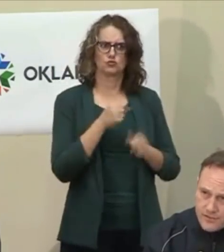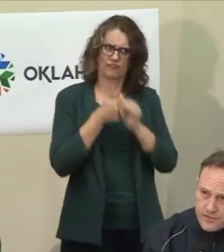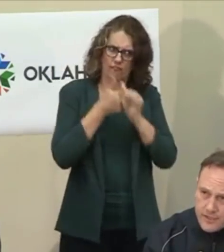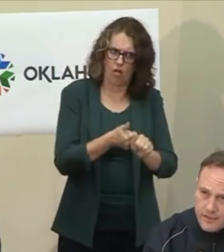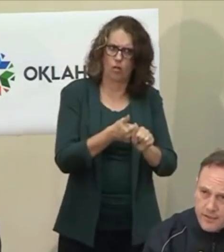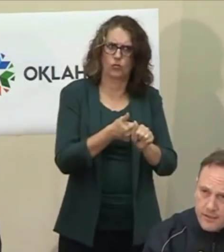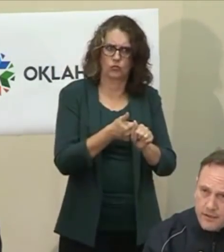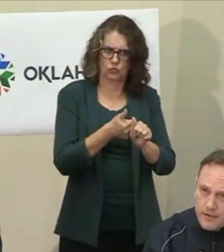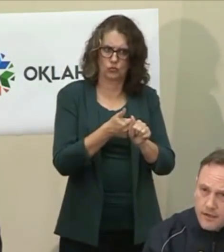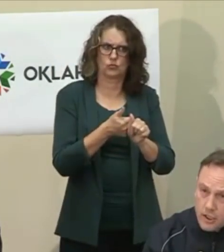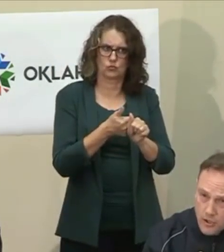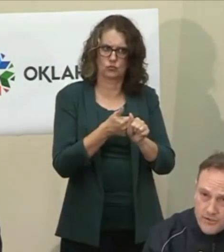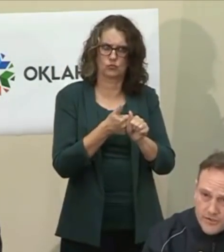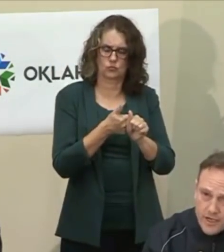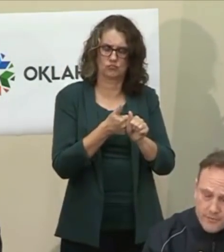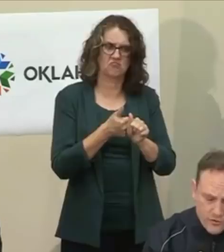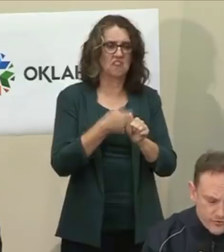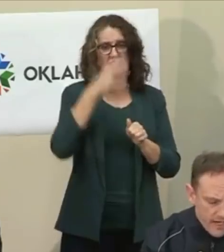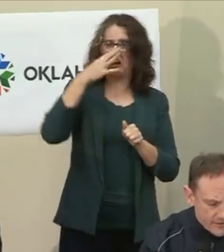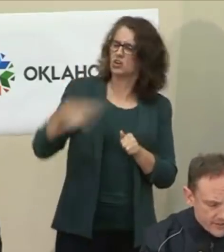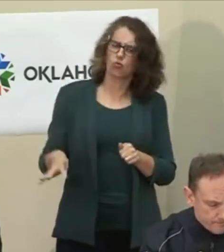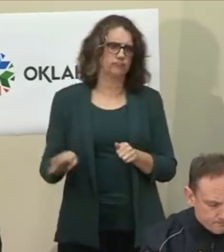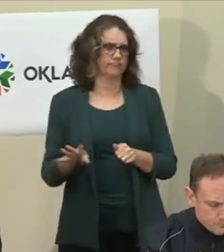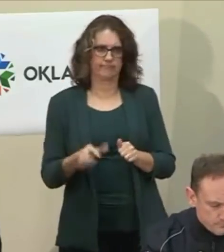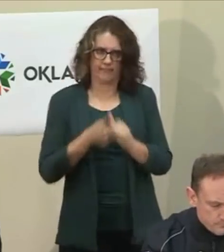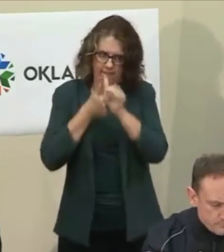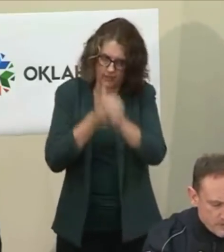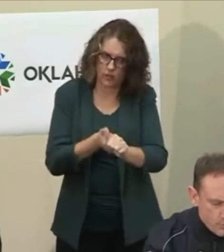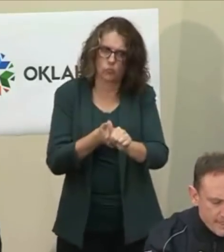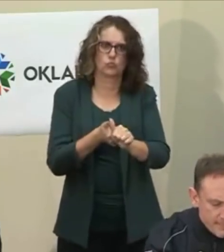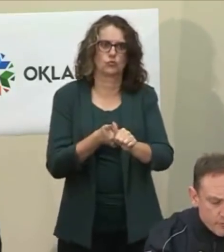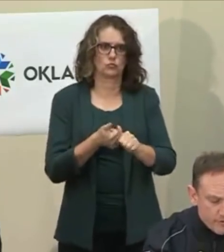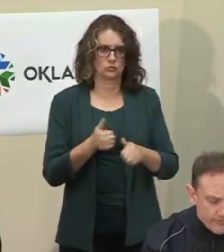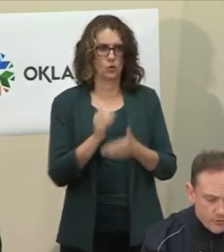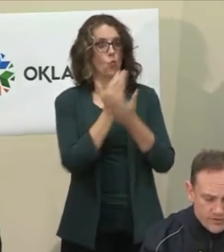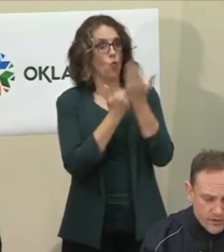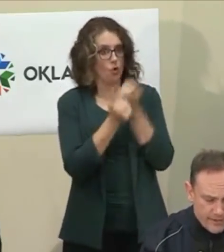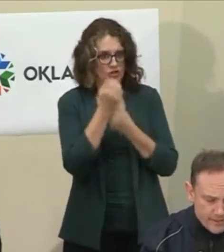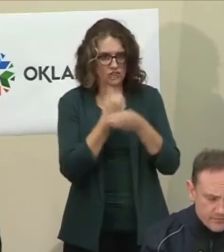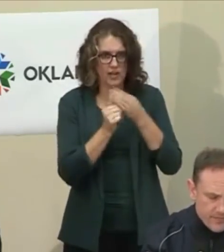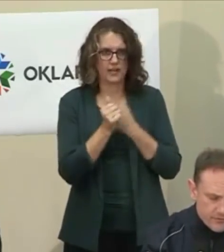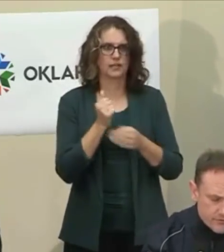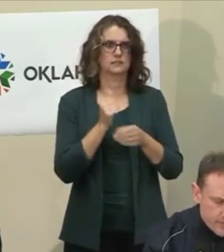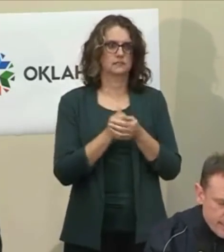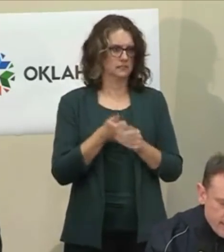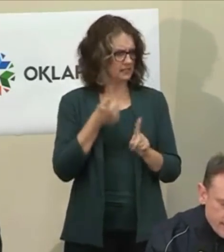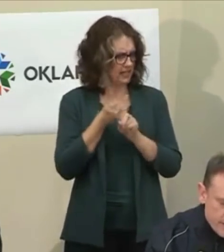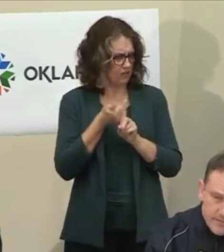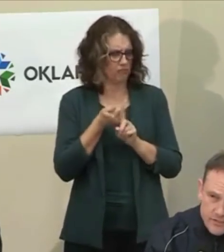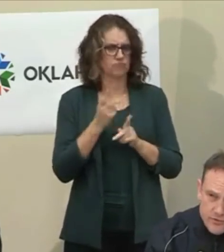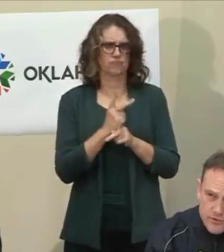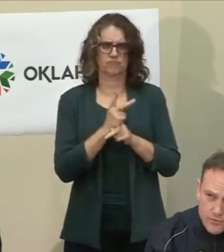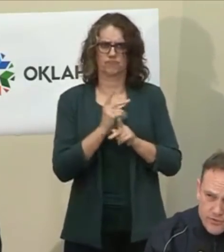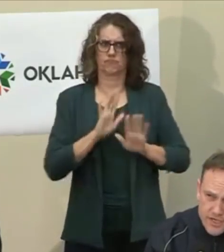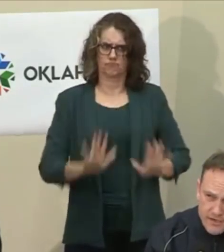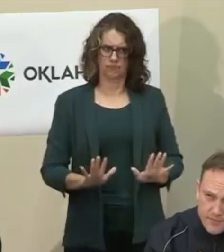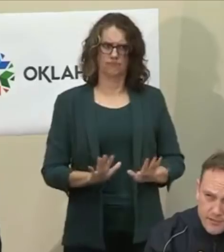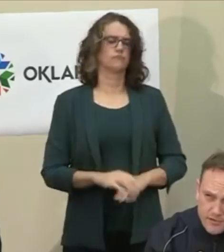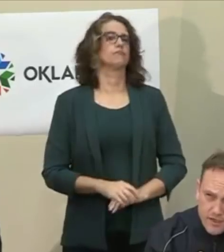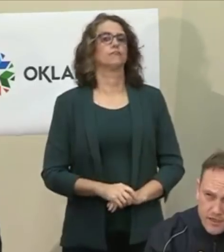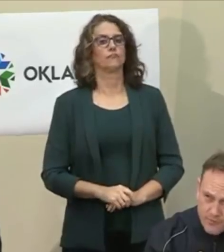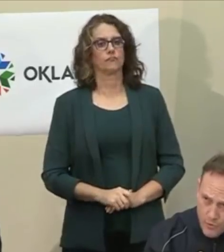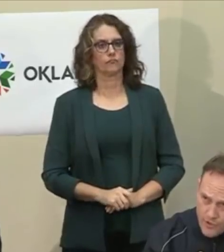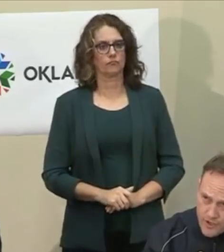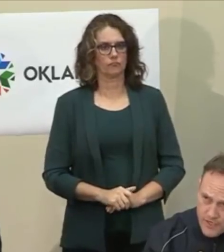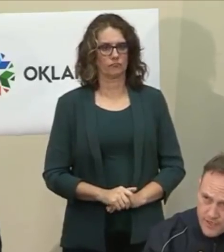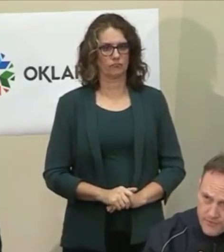social distancing alongside personal hygiene. We need everyone to focus on these measures to make sure that we're safe